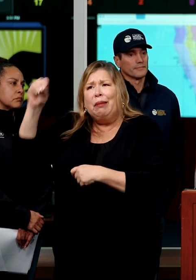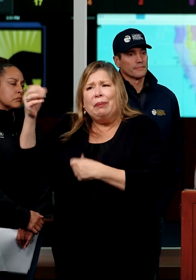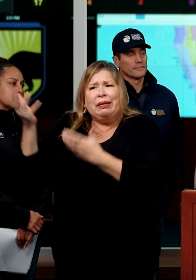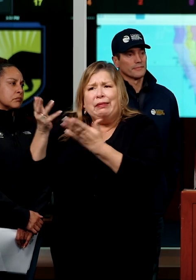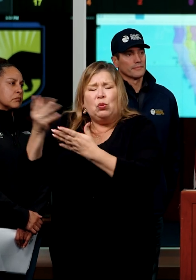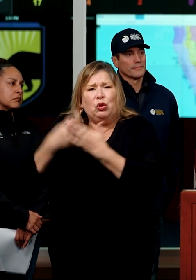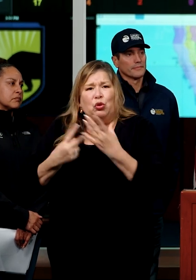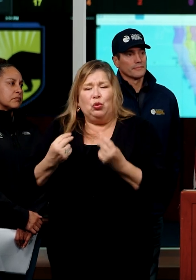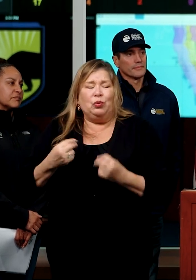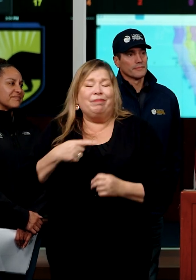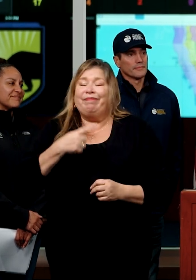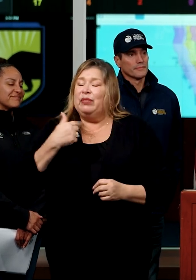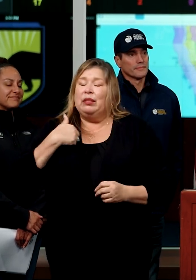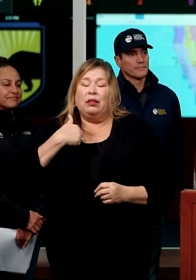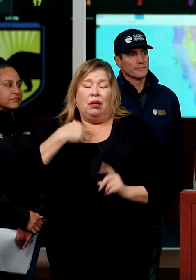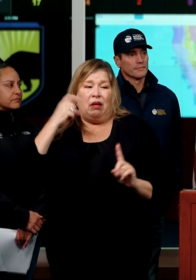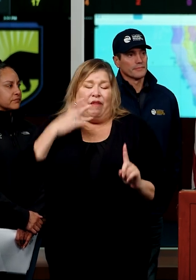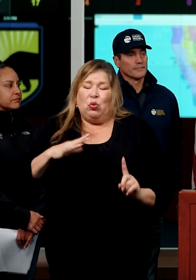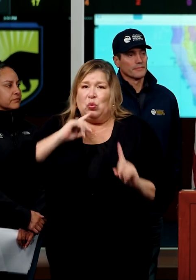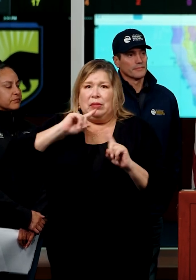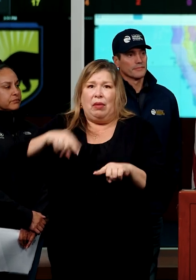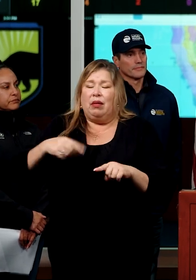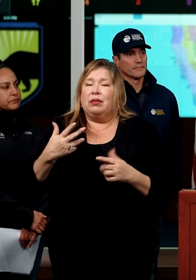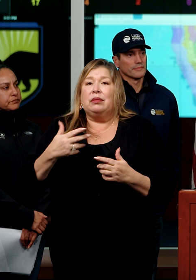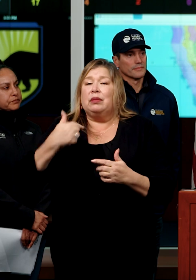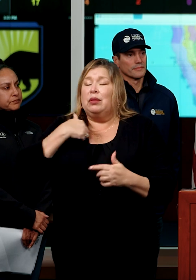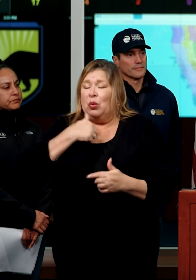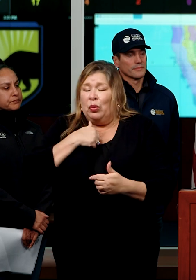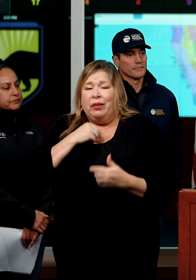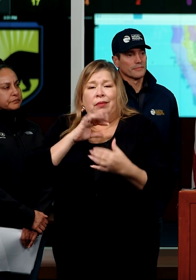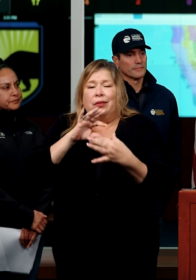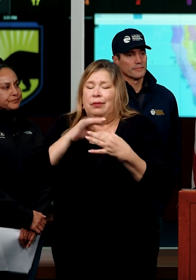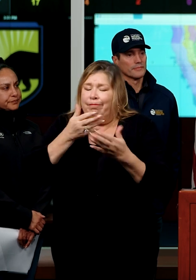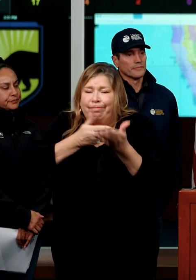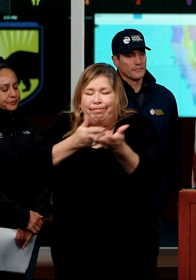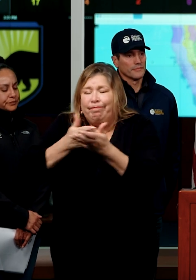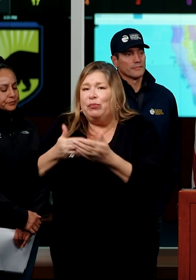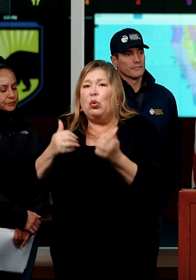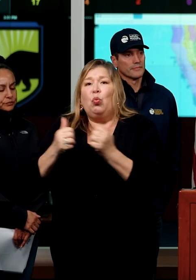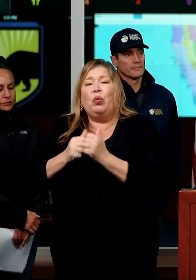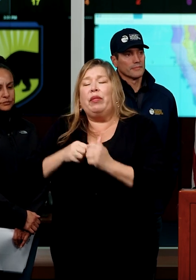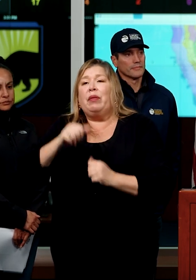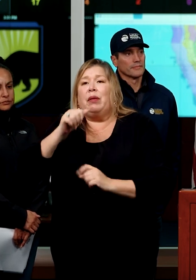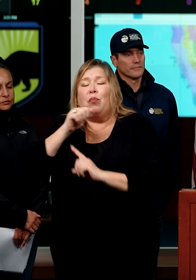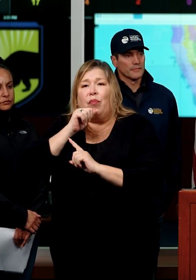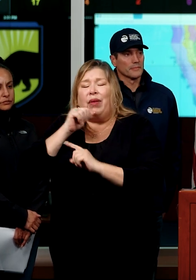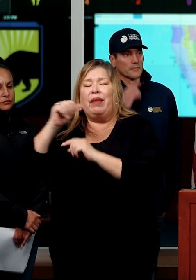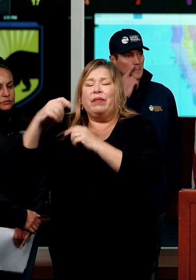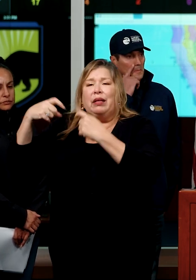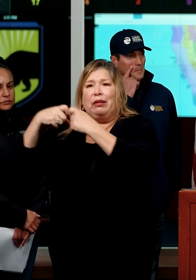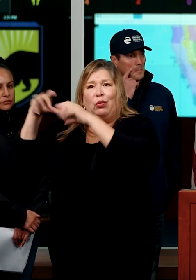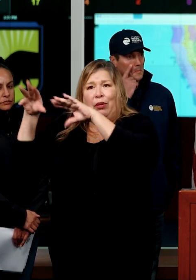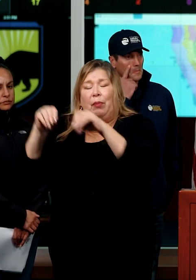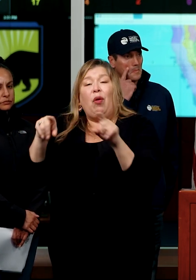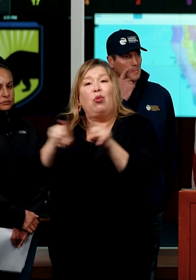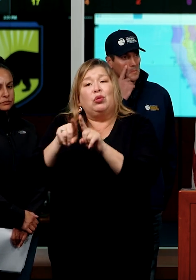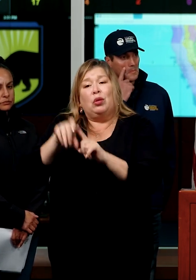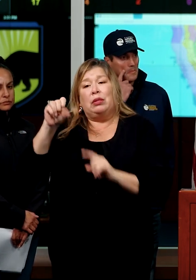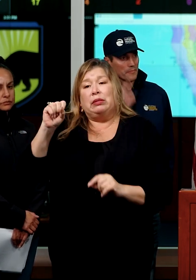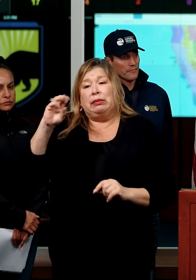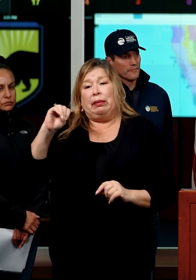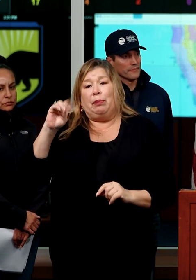Constant, never ending, not just with the private IOUs like PG&E, but SMUD, SMUD in particular that's been challenged in the last,